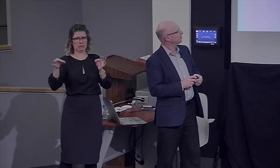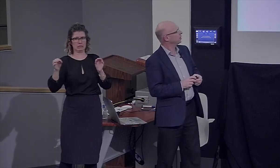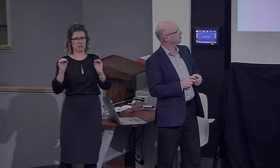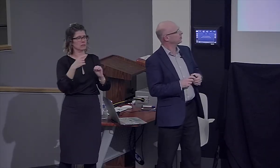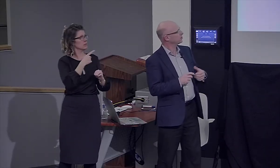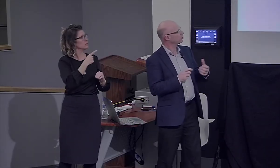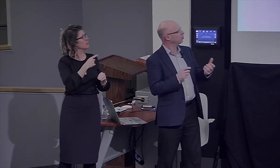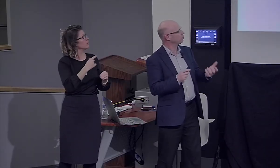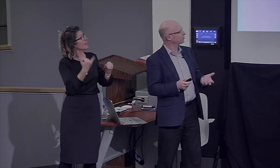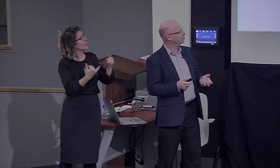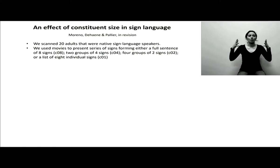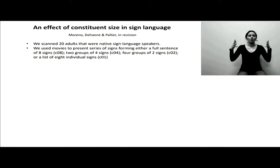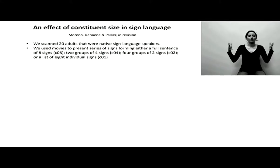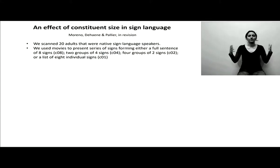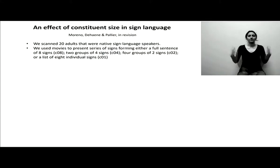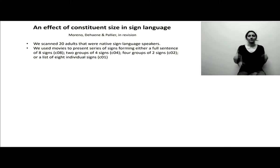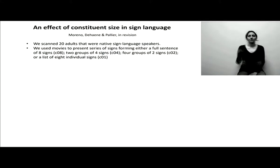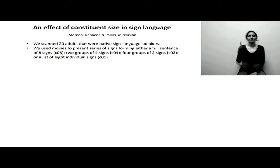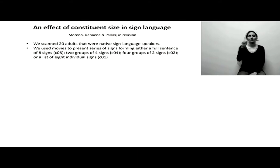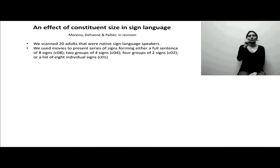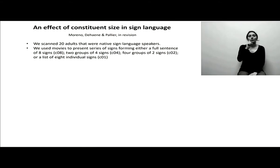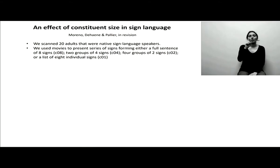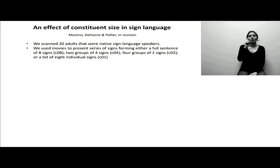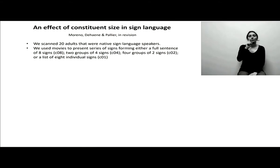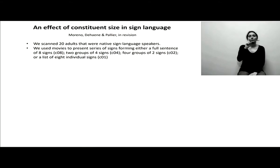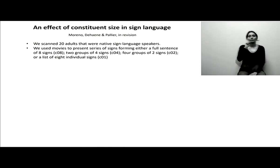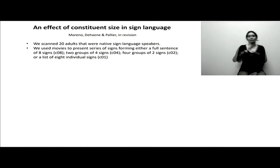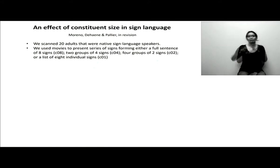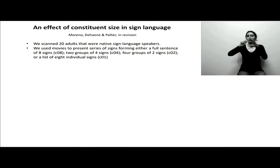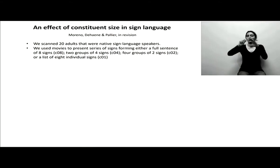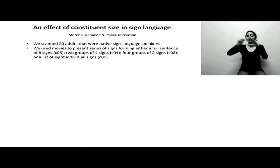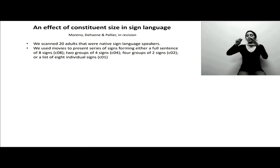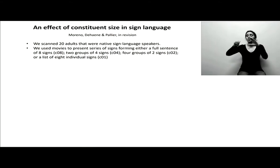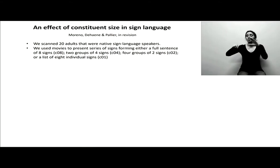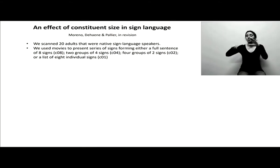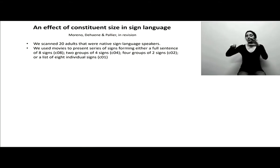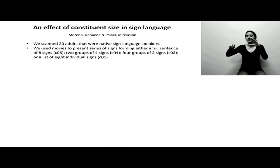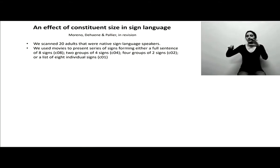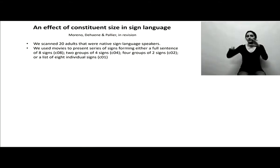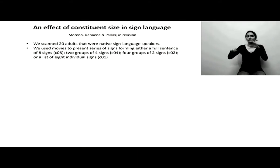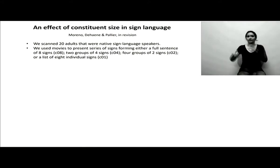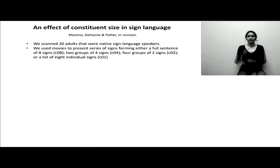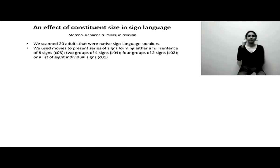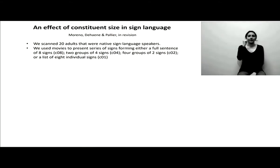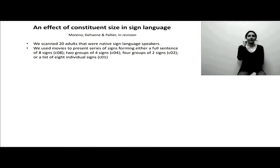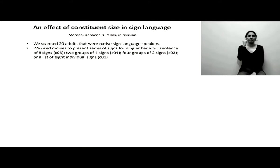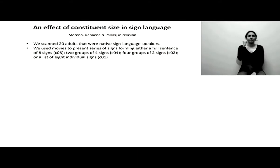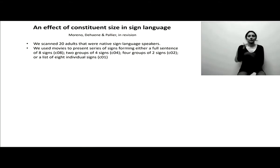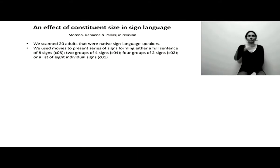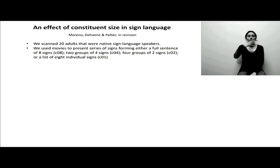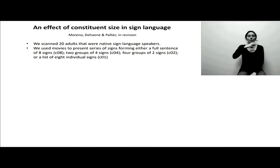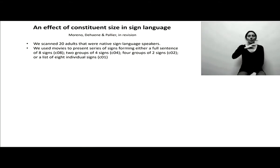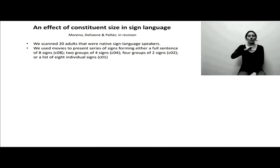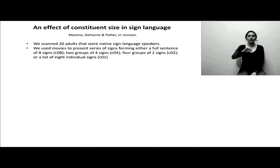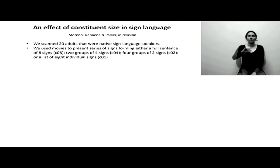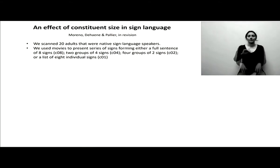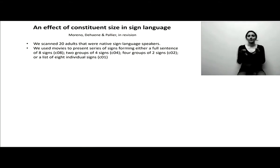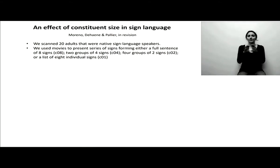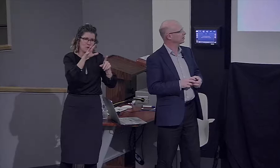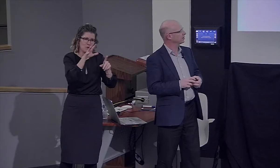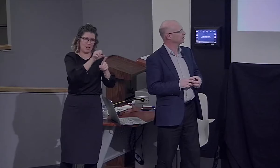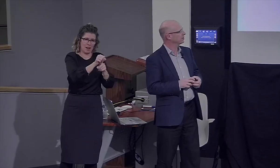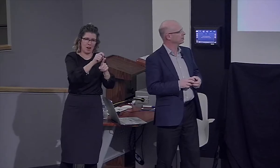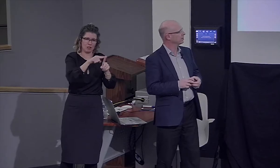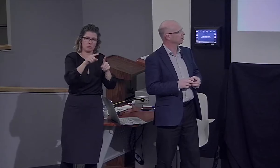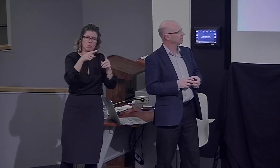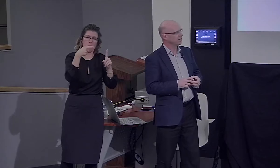Now, it's groups of two. I don't know if you can see that, probably not, because it is French sign language. But, I think you get